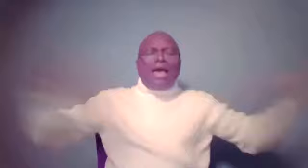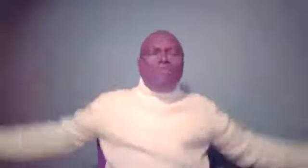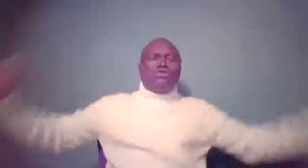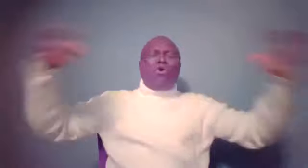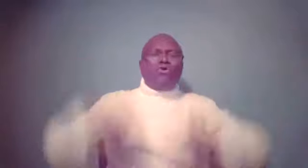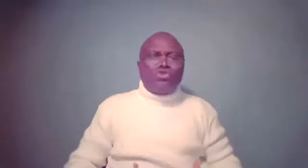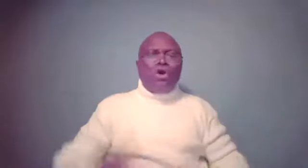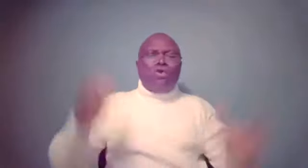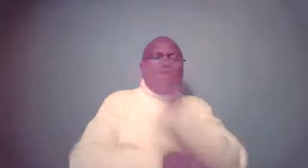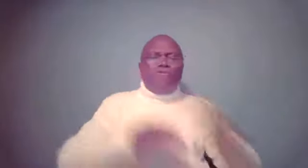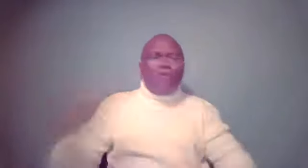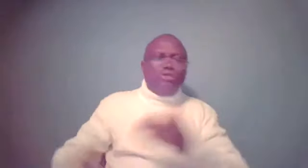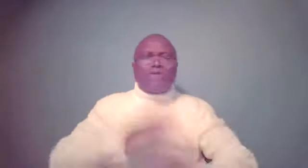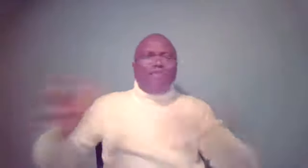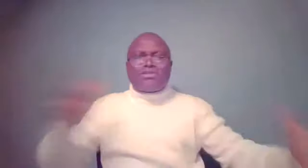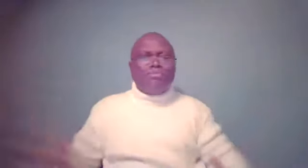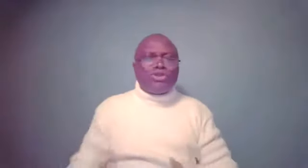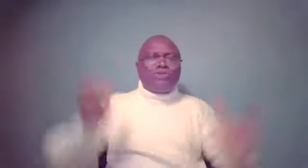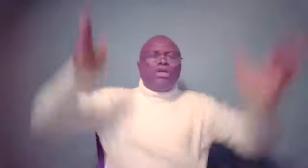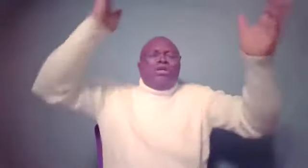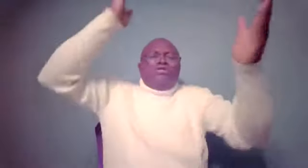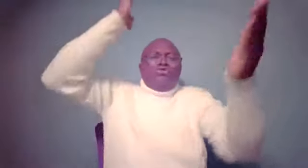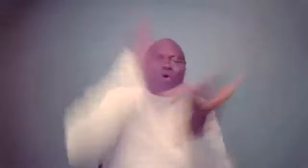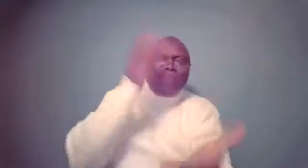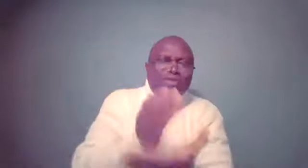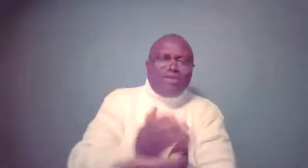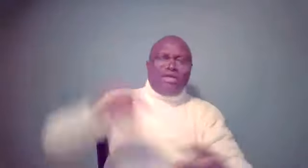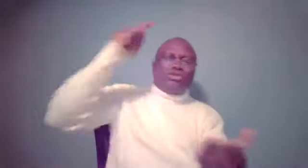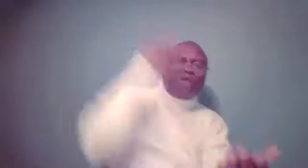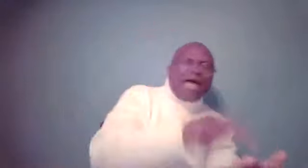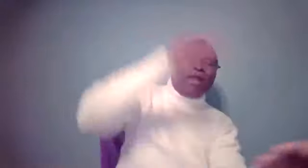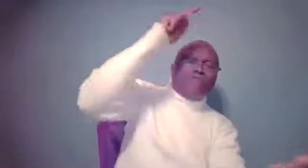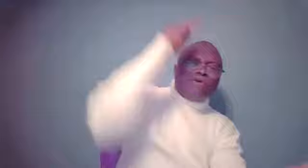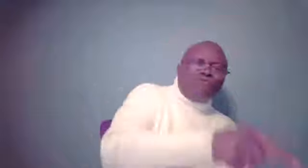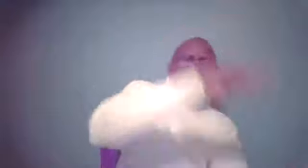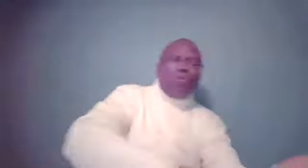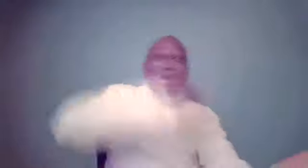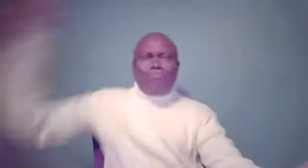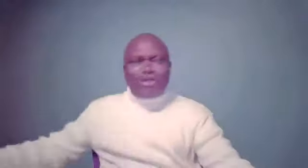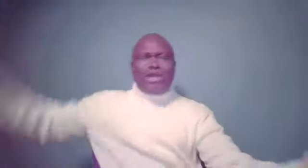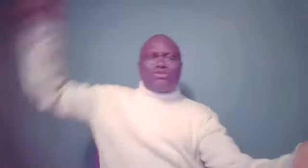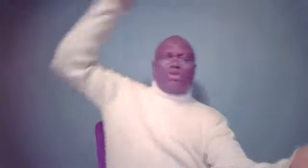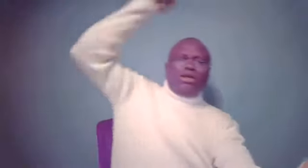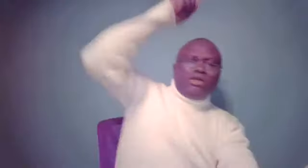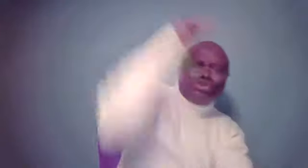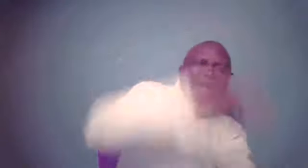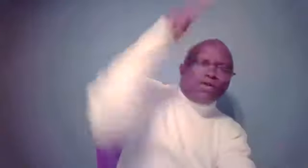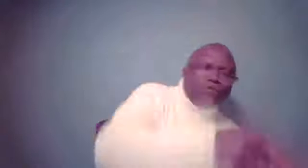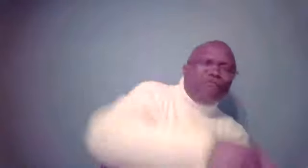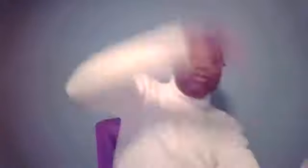counting all joy when you fall into diverse temptation. Knowing this, that the trial of your faith, walk in patience, the trial of your faith,